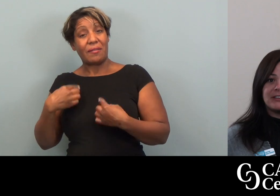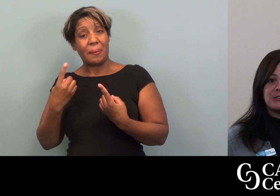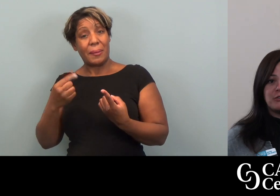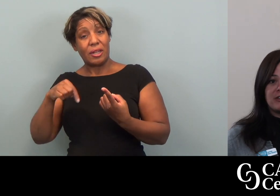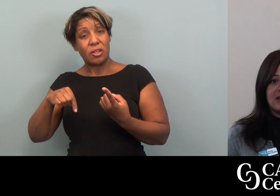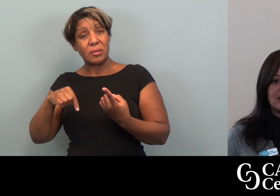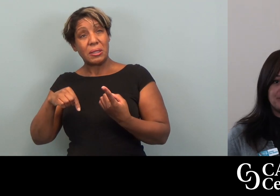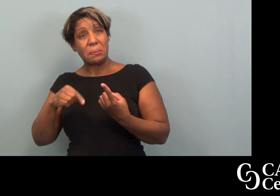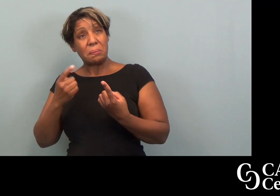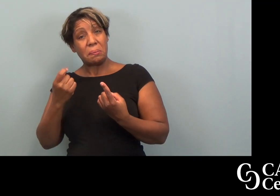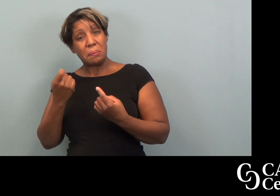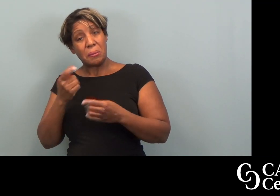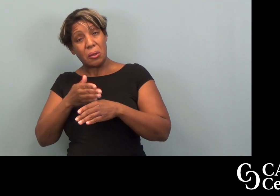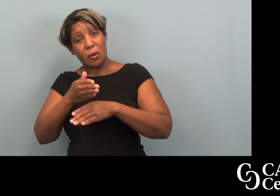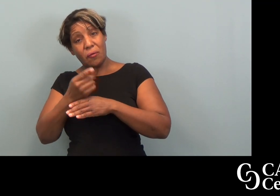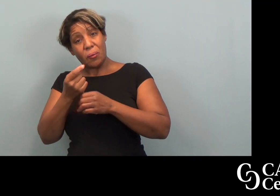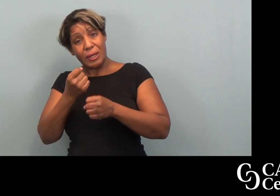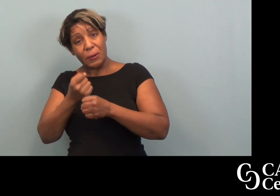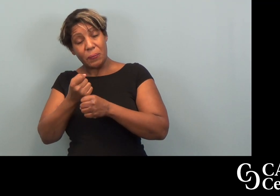a little over a year.